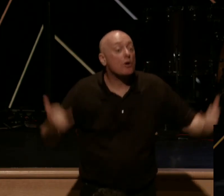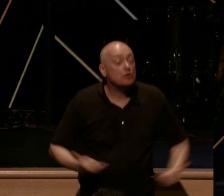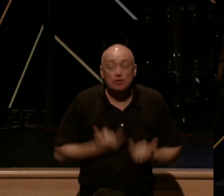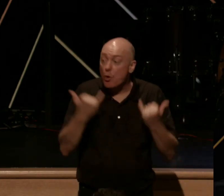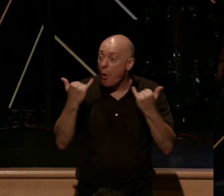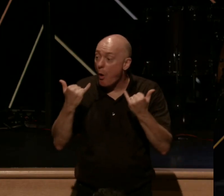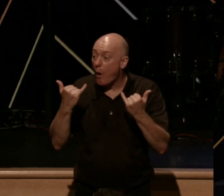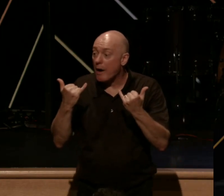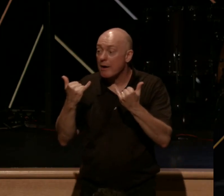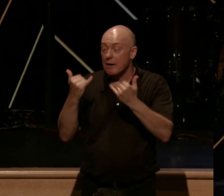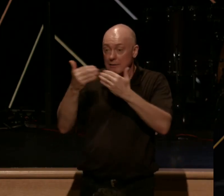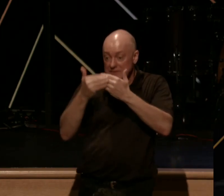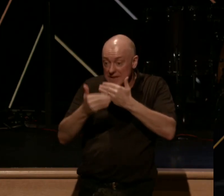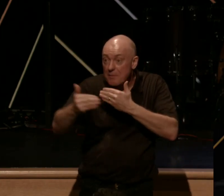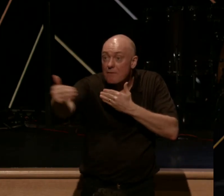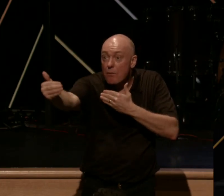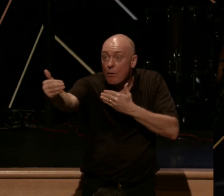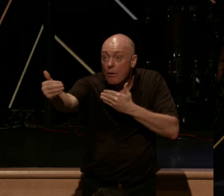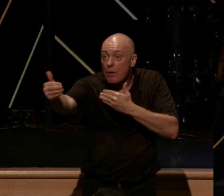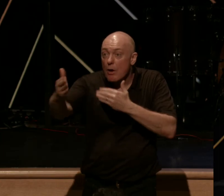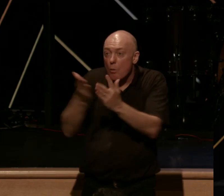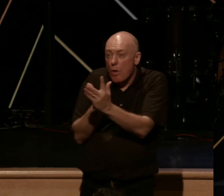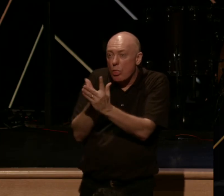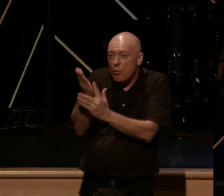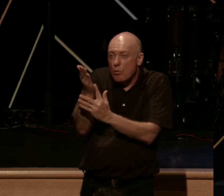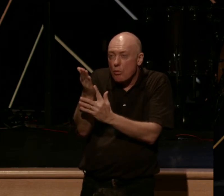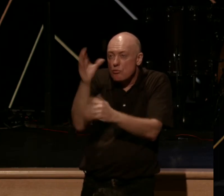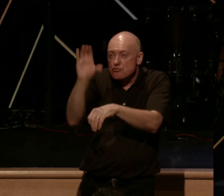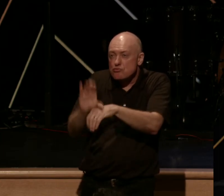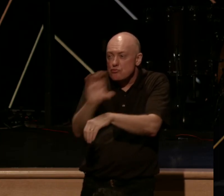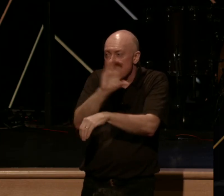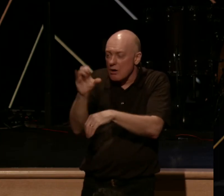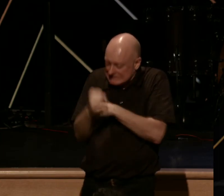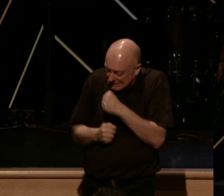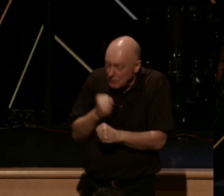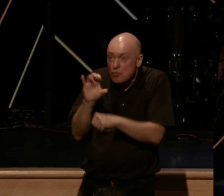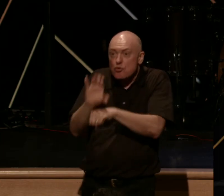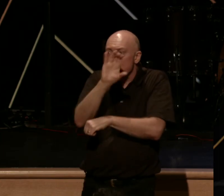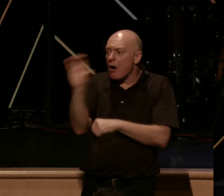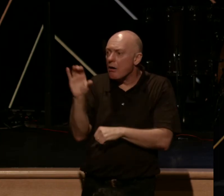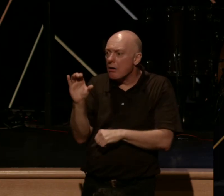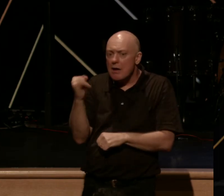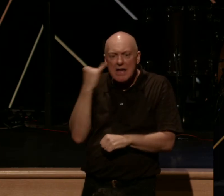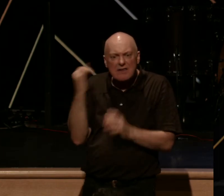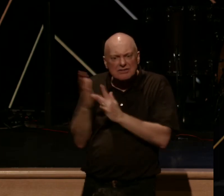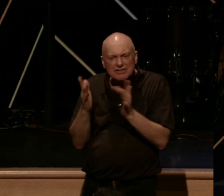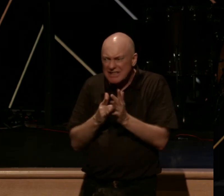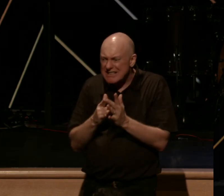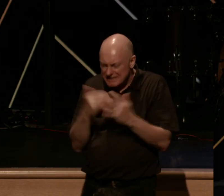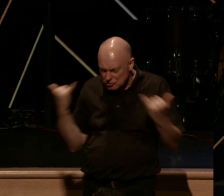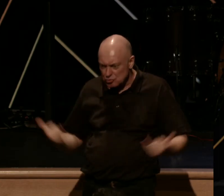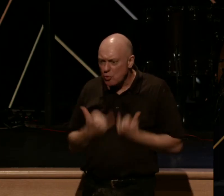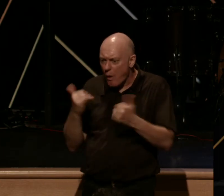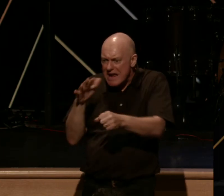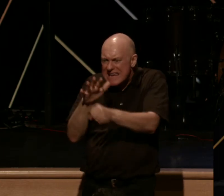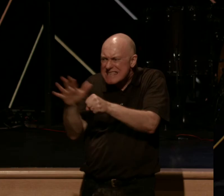before him endured the cross. Now, if Jesus' joy was enough to sustain him